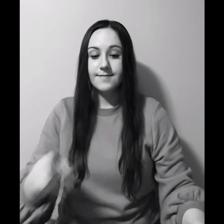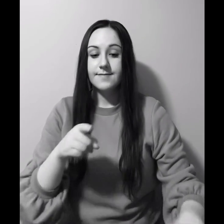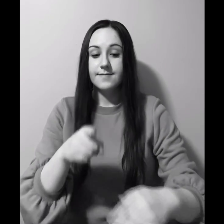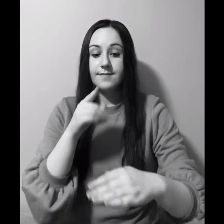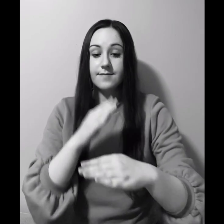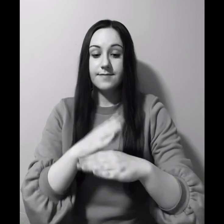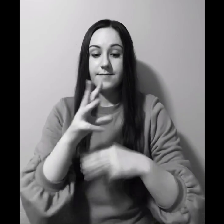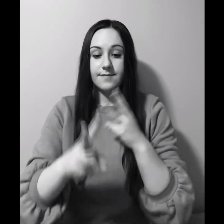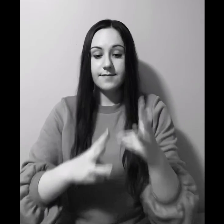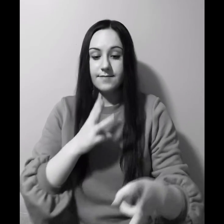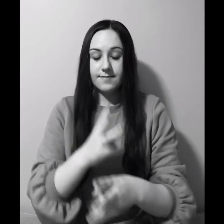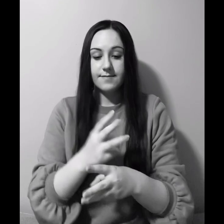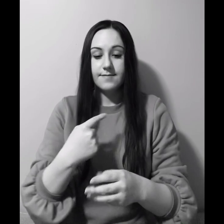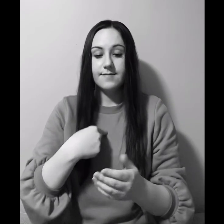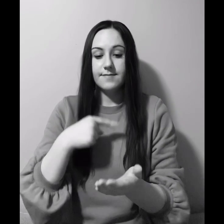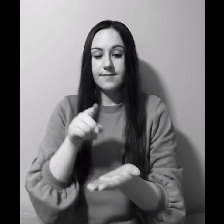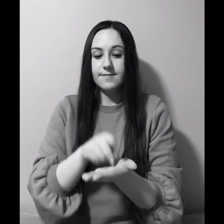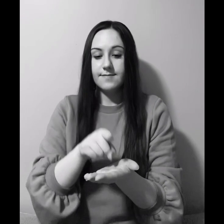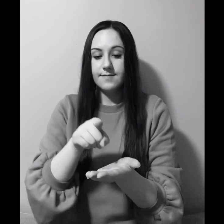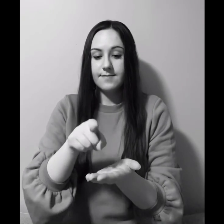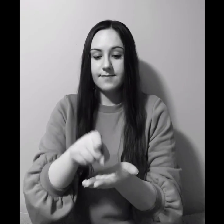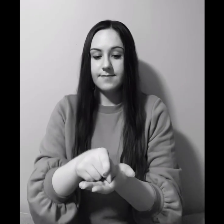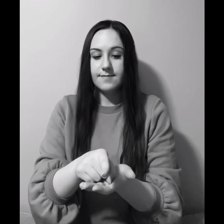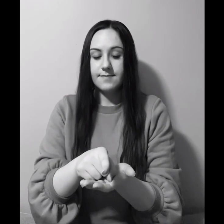You promised the world and I fell for it